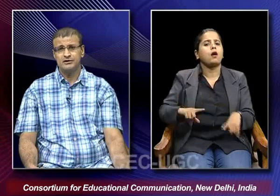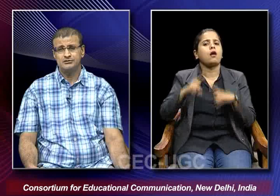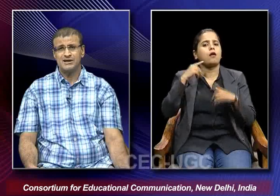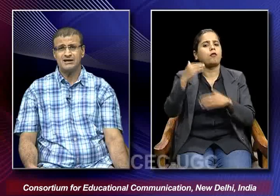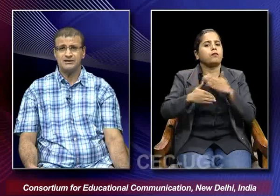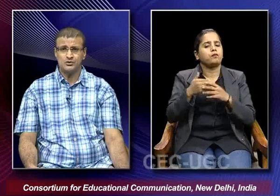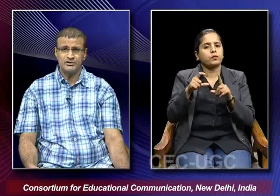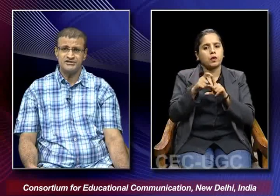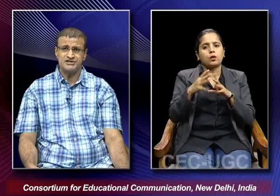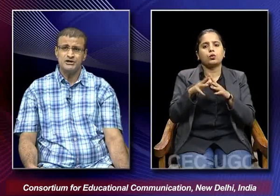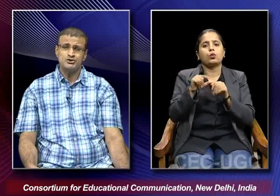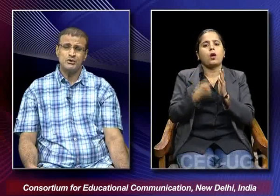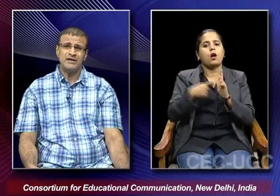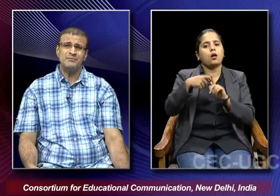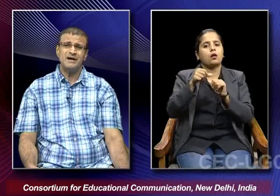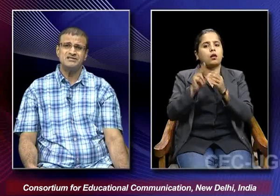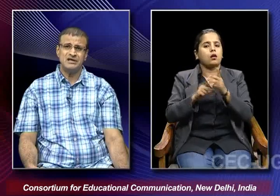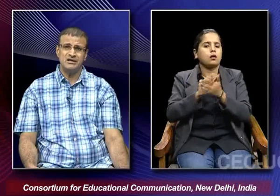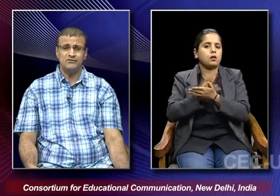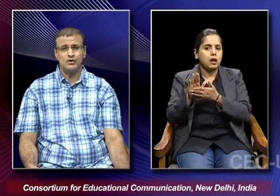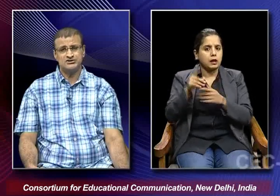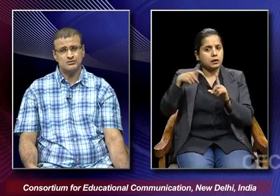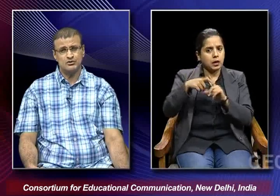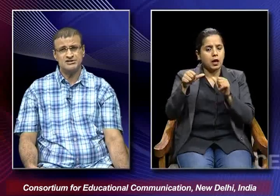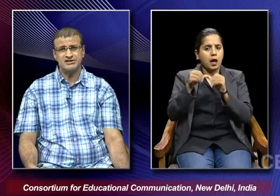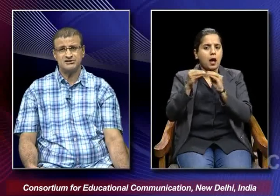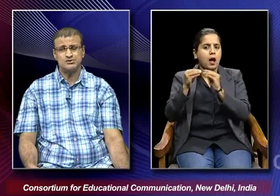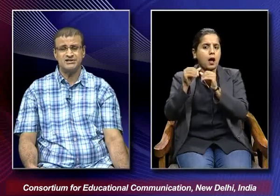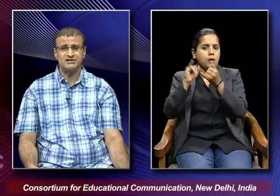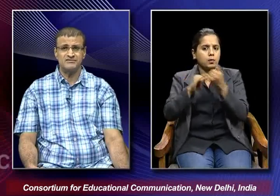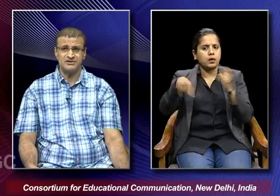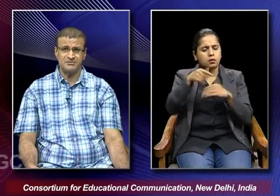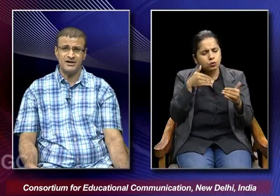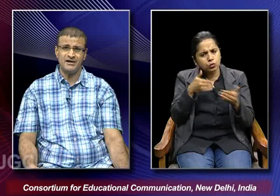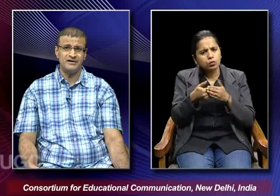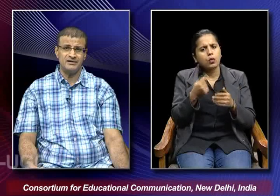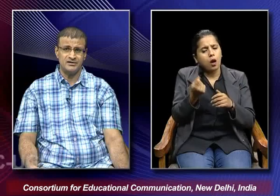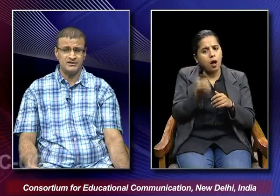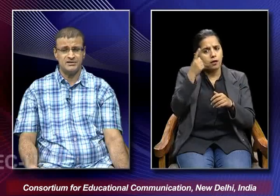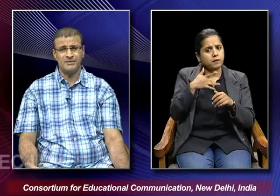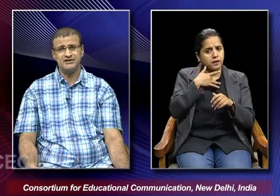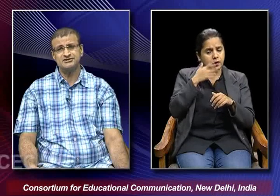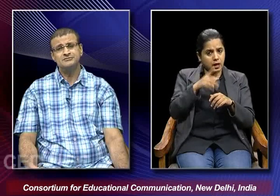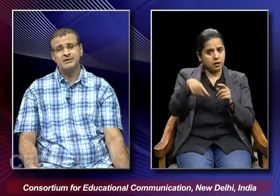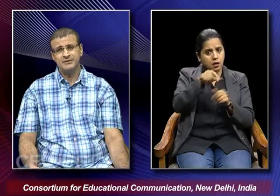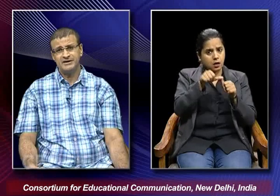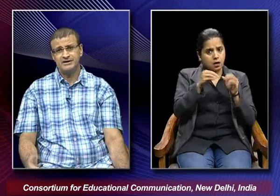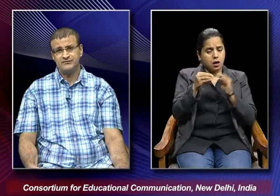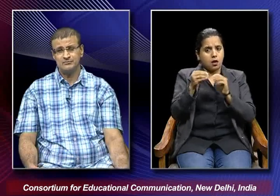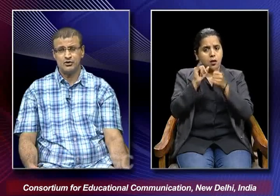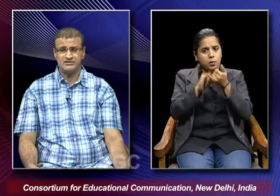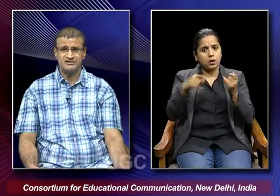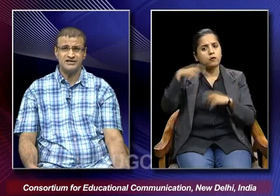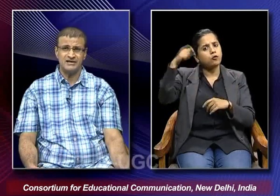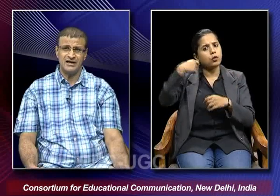dorkanath kotanis so kf baas was closely associated with ipta and kf baas made a